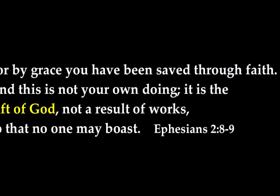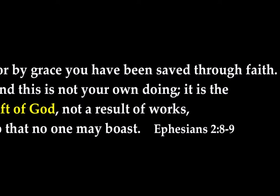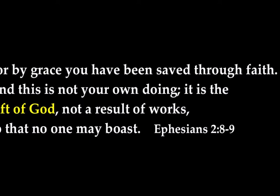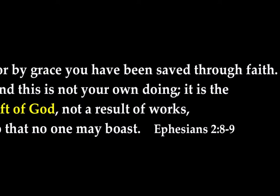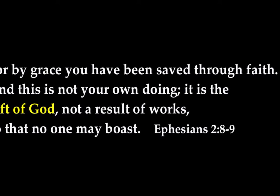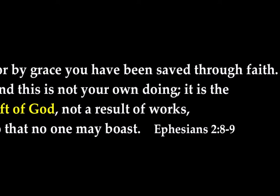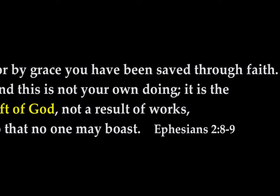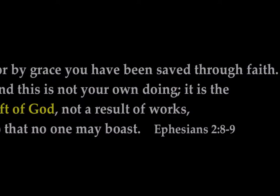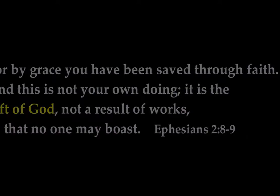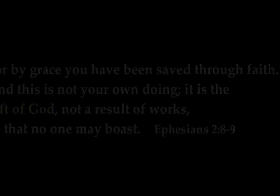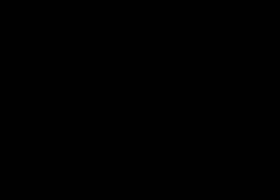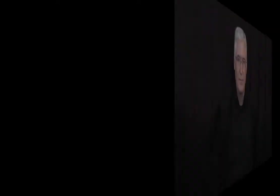one may boast.